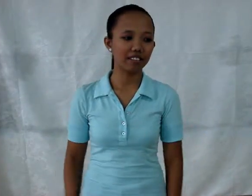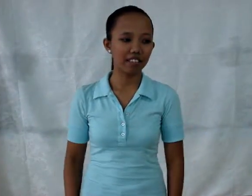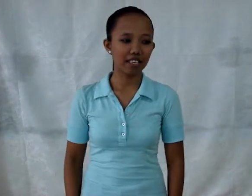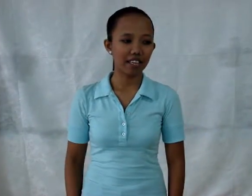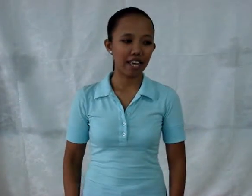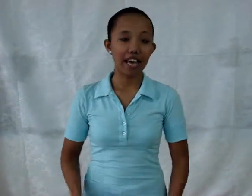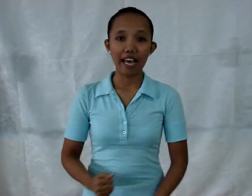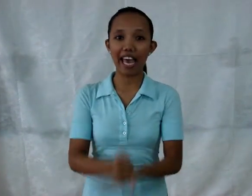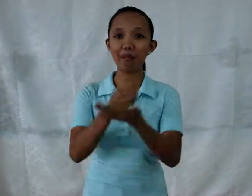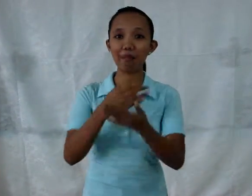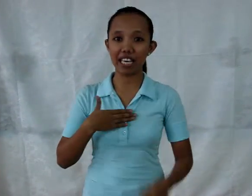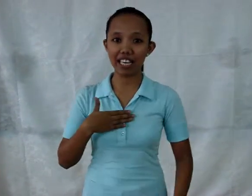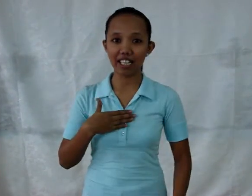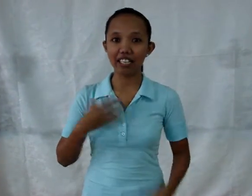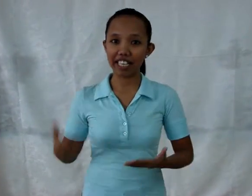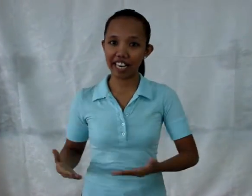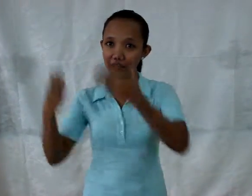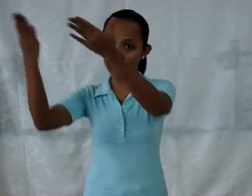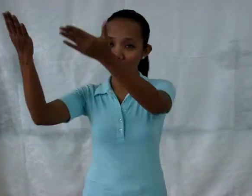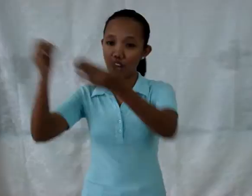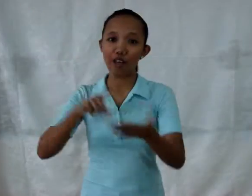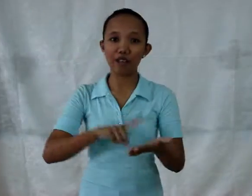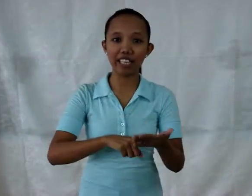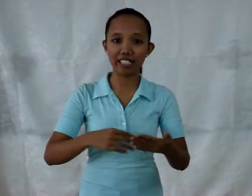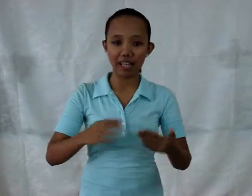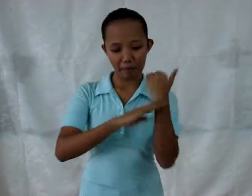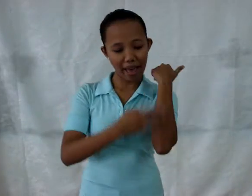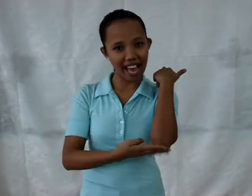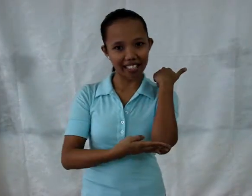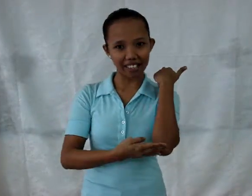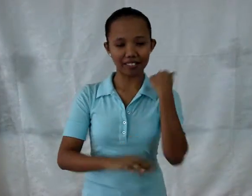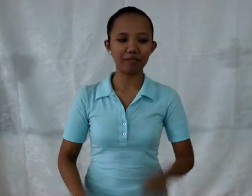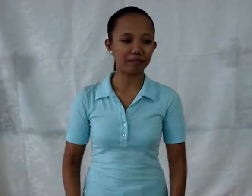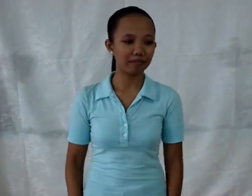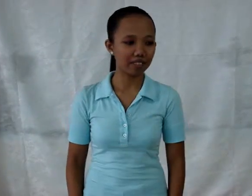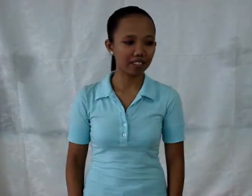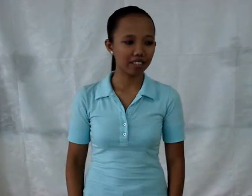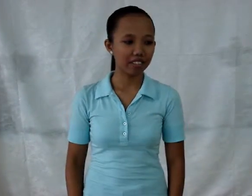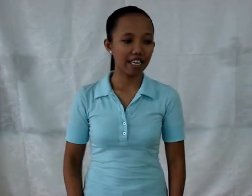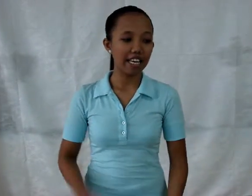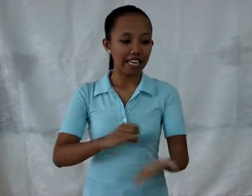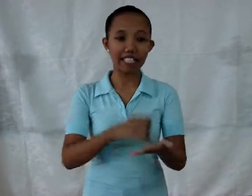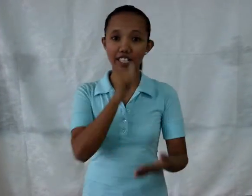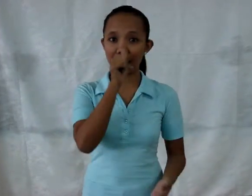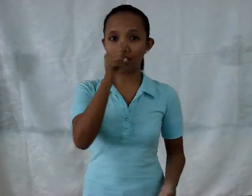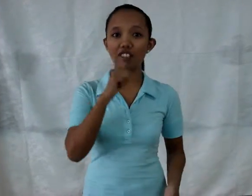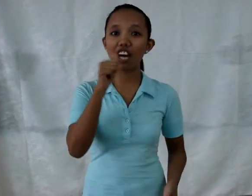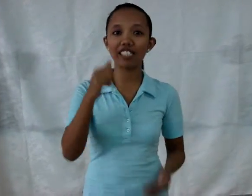Help me carry this bag. It is not